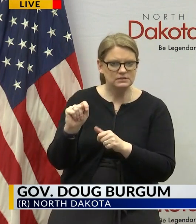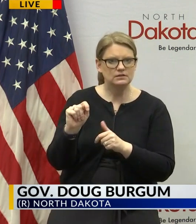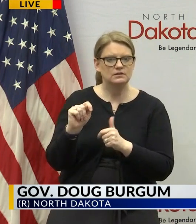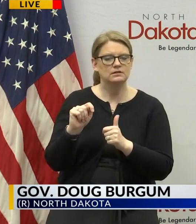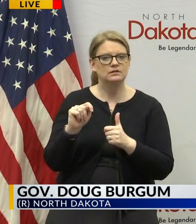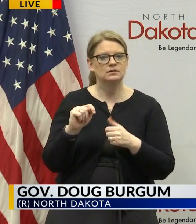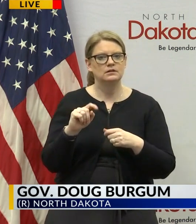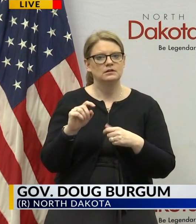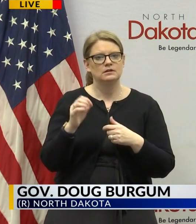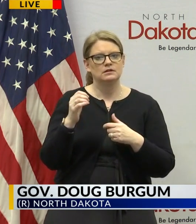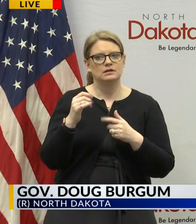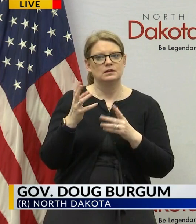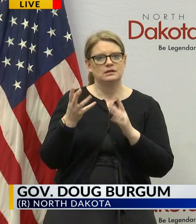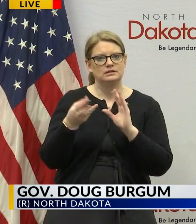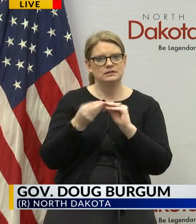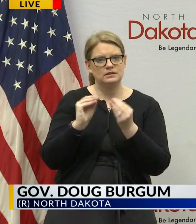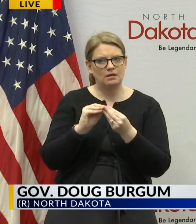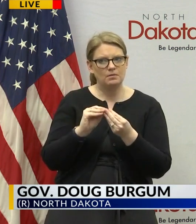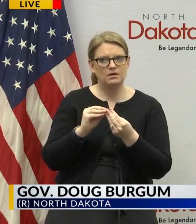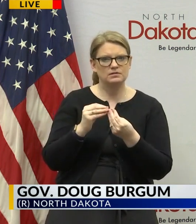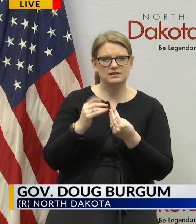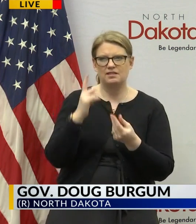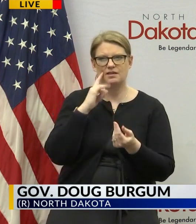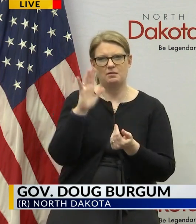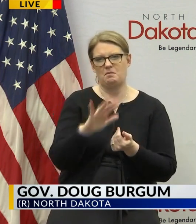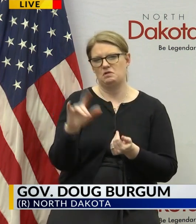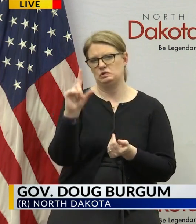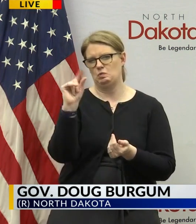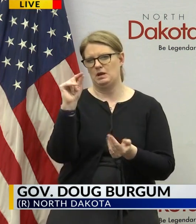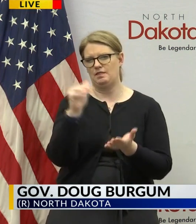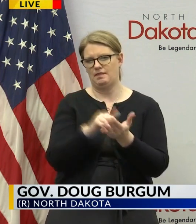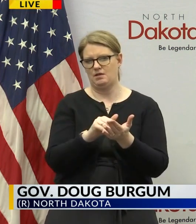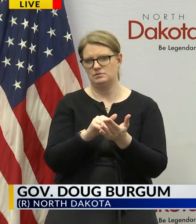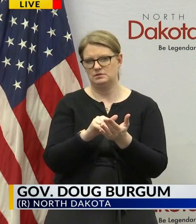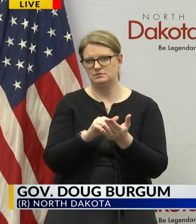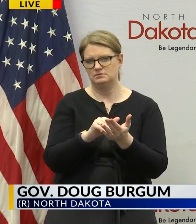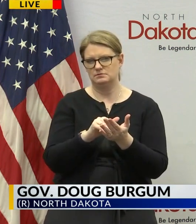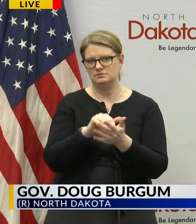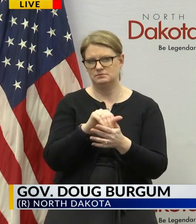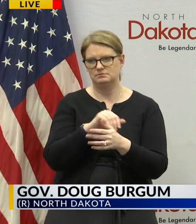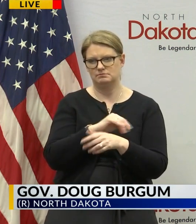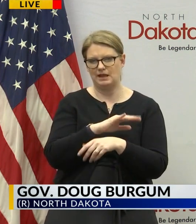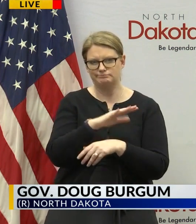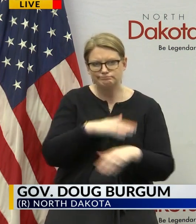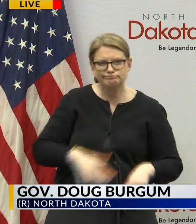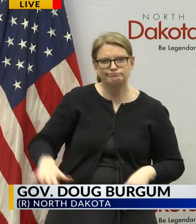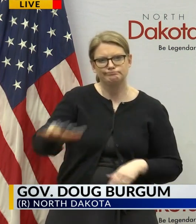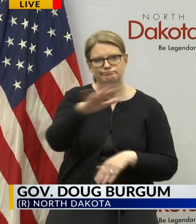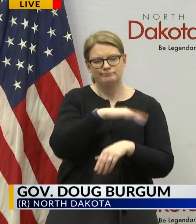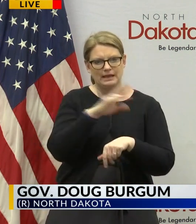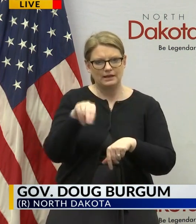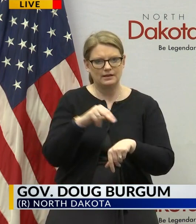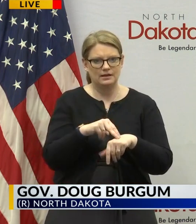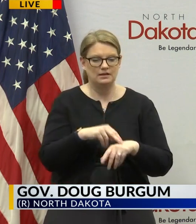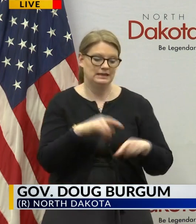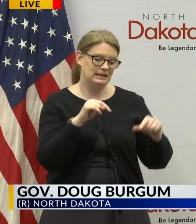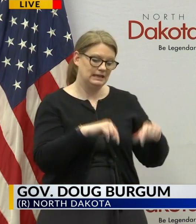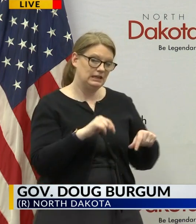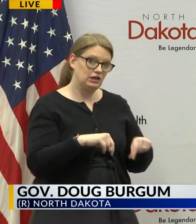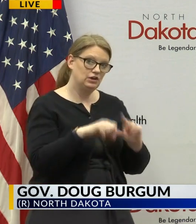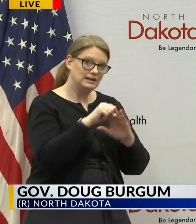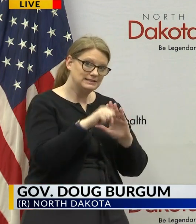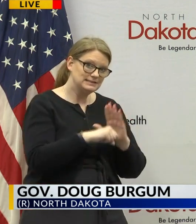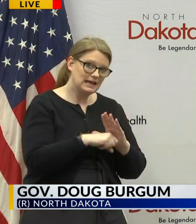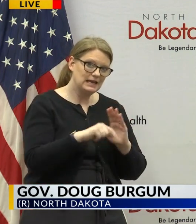saw a number that came out of that is like 20 000 nationally uh there is also a work stream that we're pursuing here in